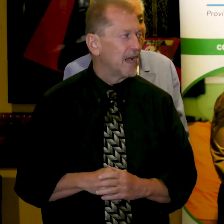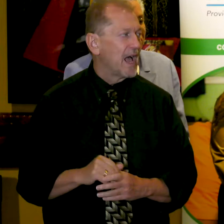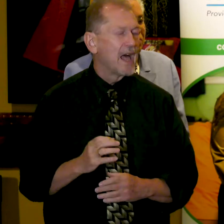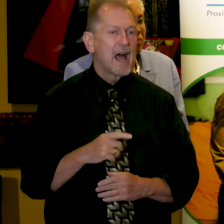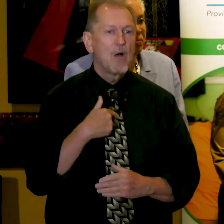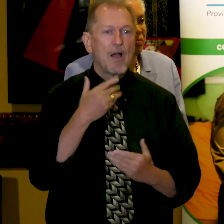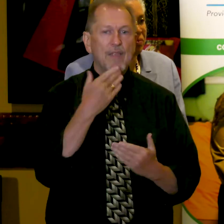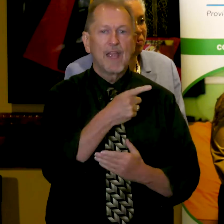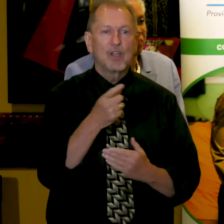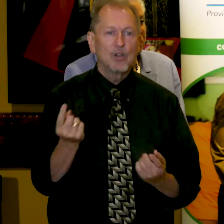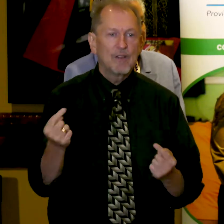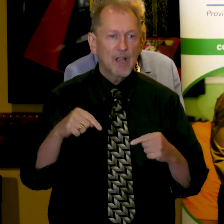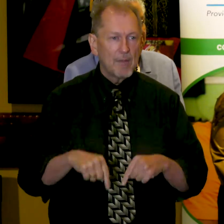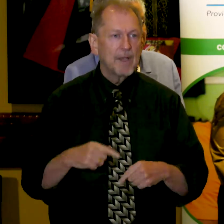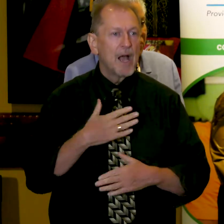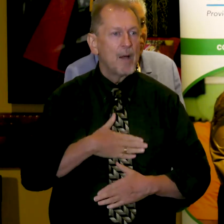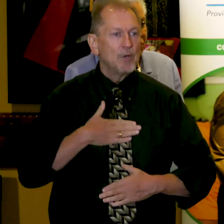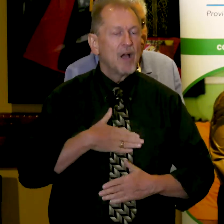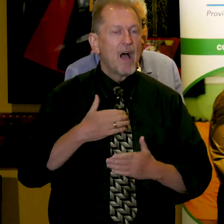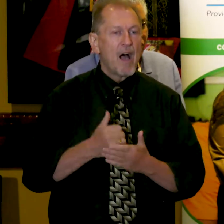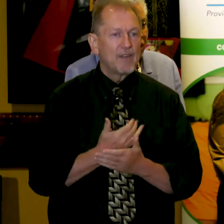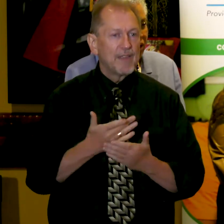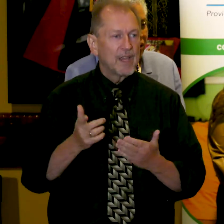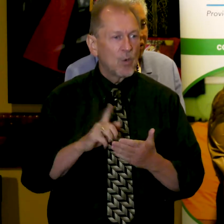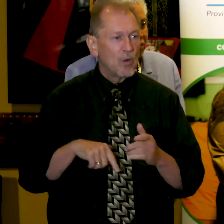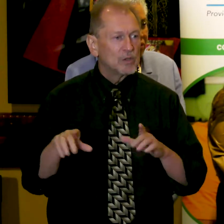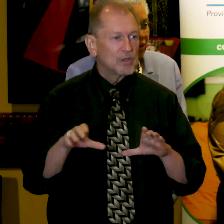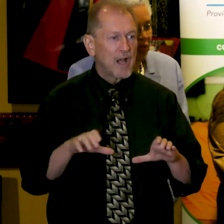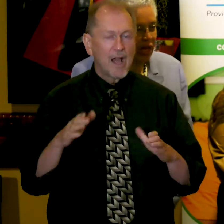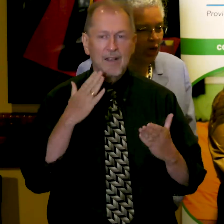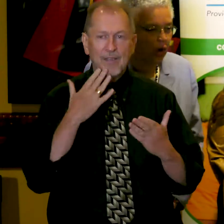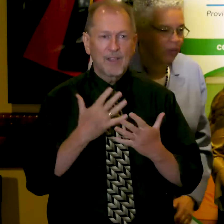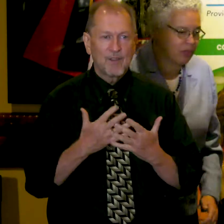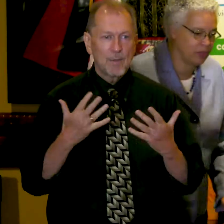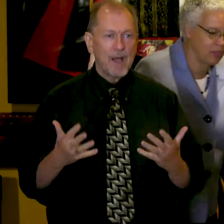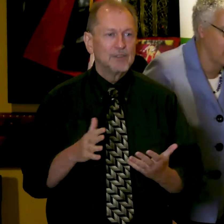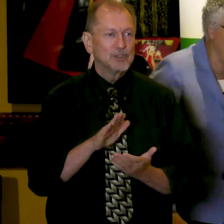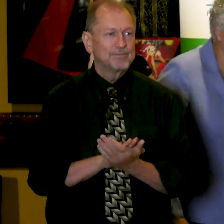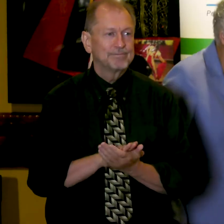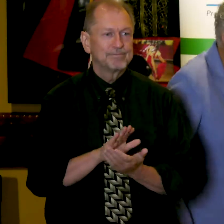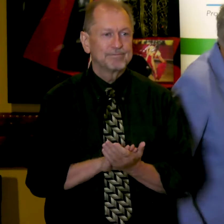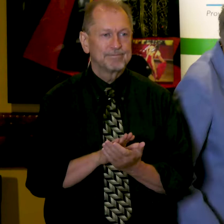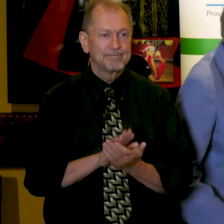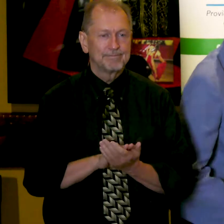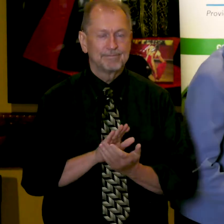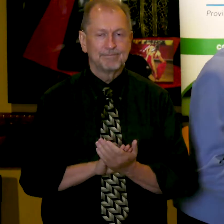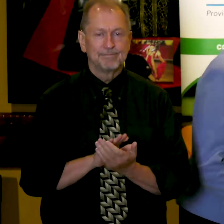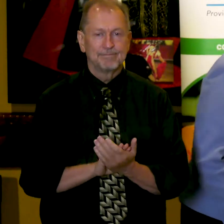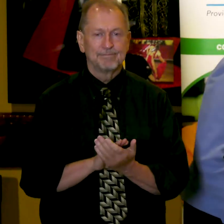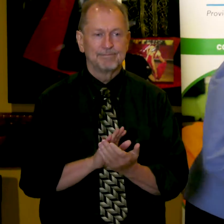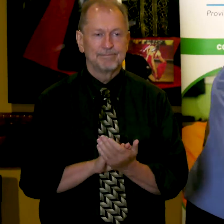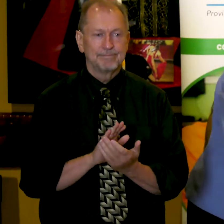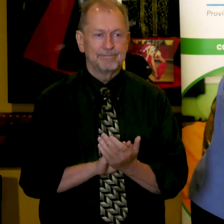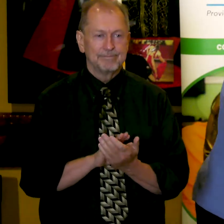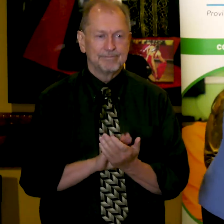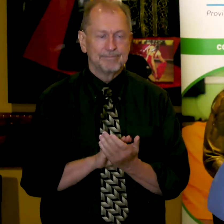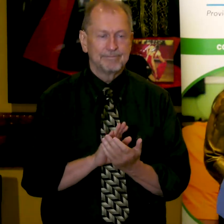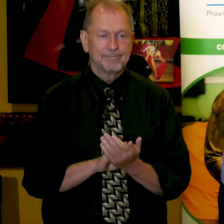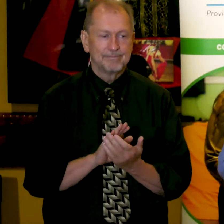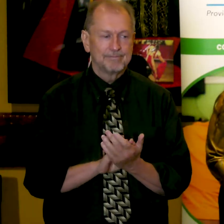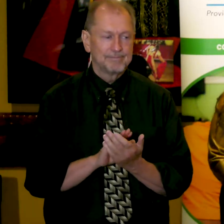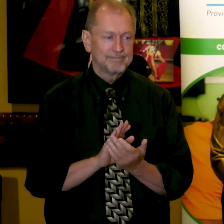coming. appreciate everything you've done. Thank you very much. Thank you. Thank Thank you very much, Alex. Thank you.